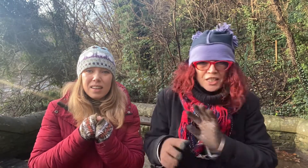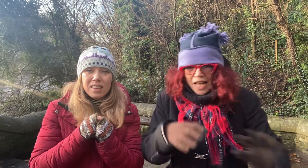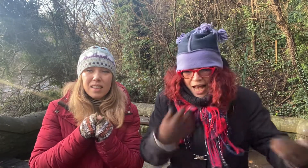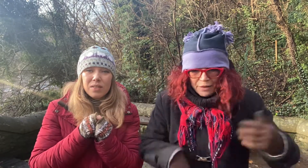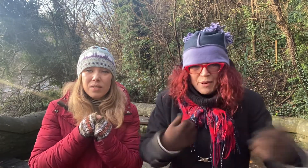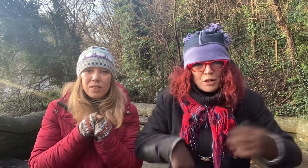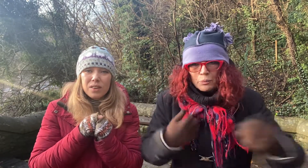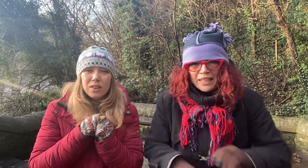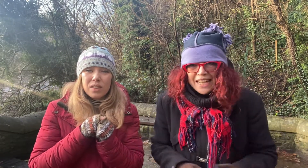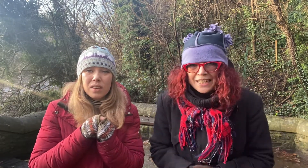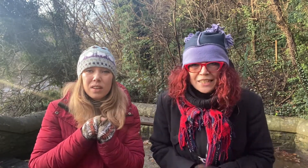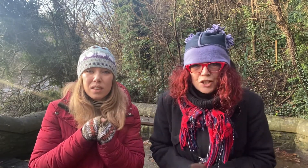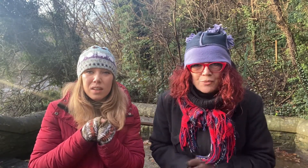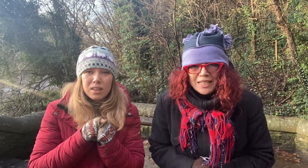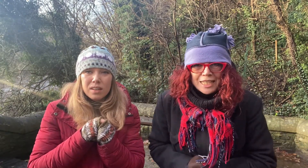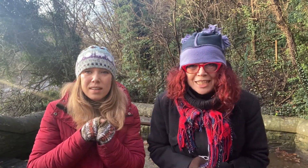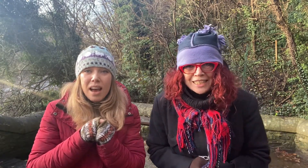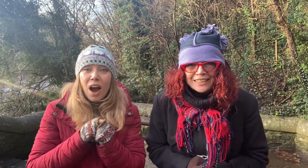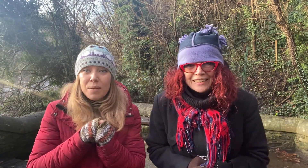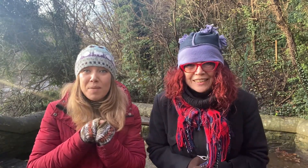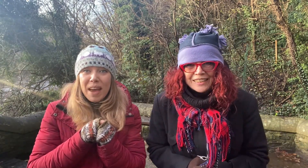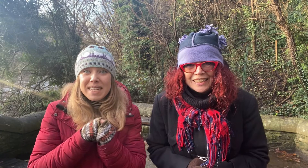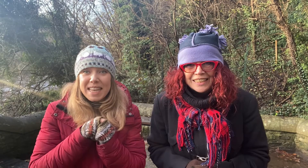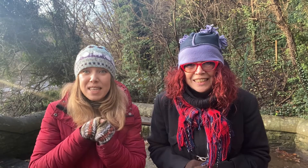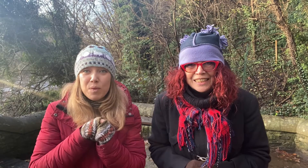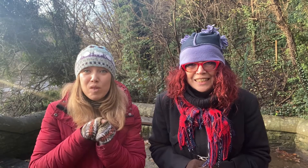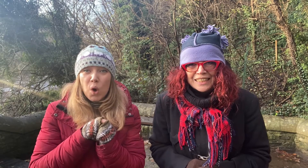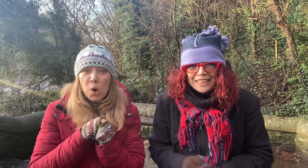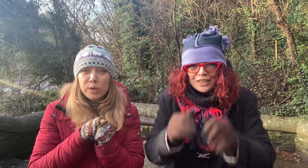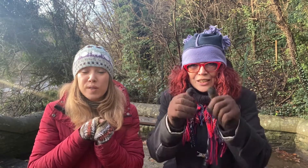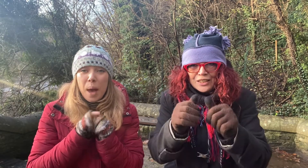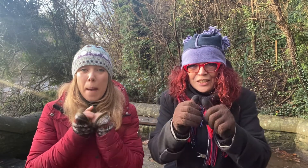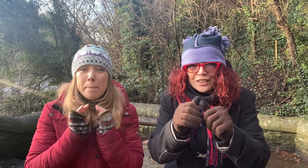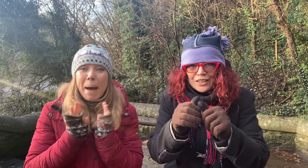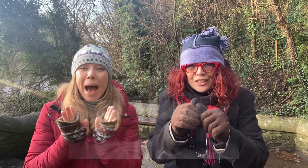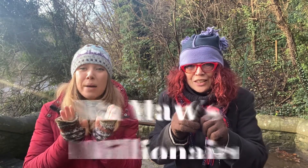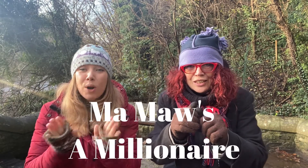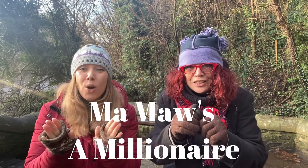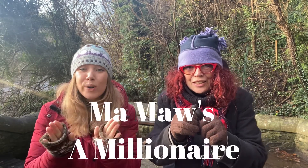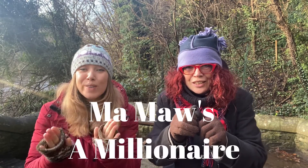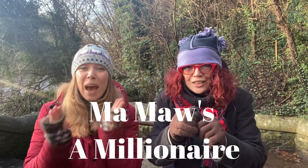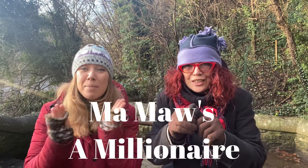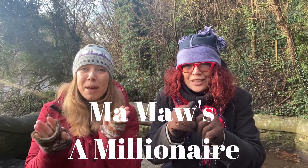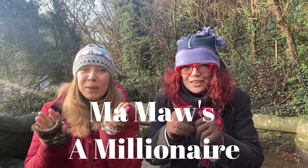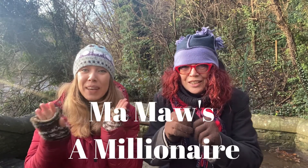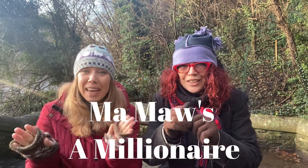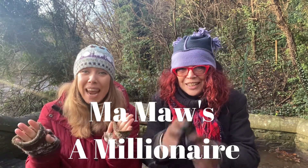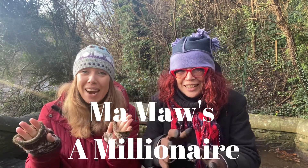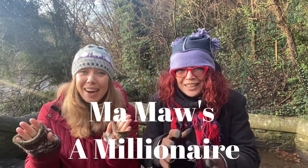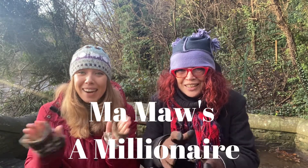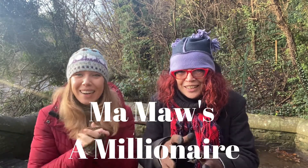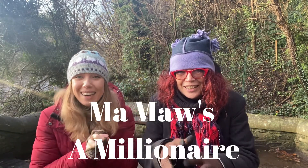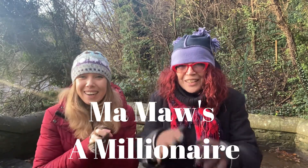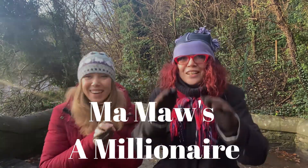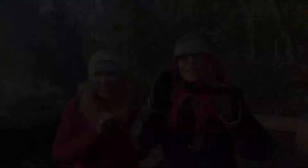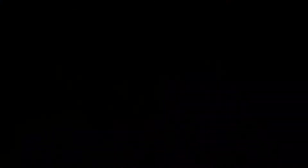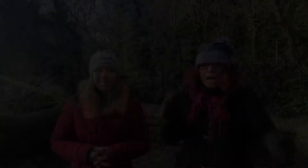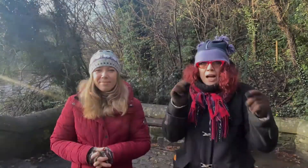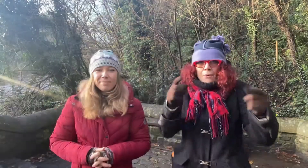and me not playing any instruments. Are we ready? This one's called Mama's a Millionaire. A